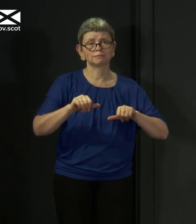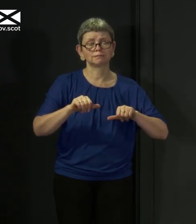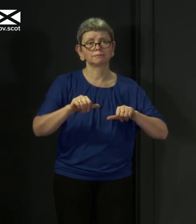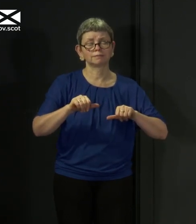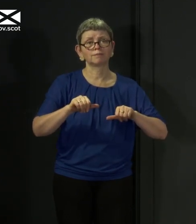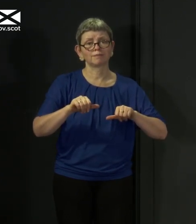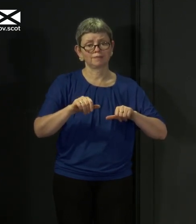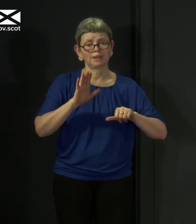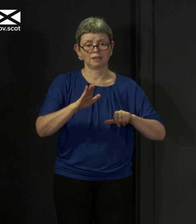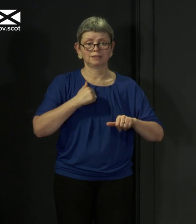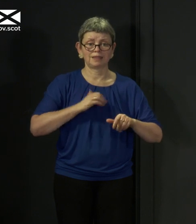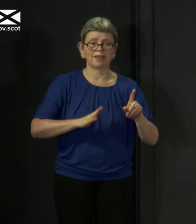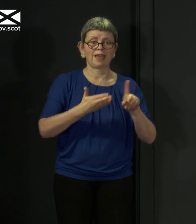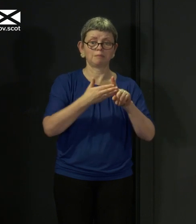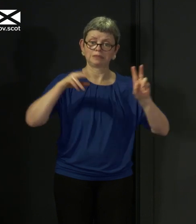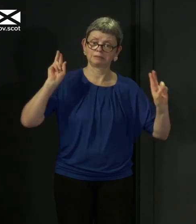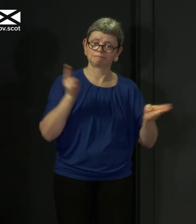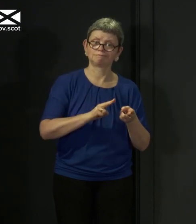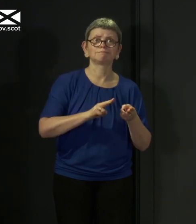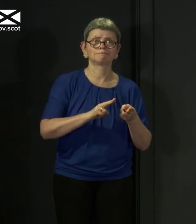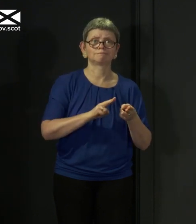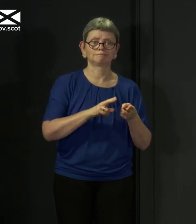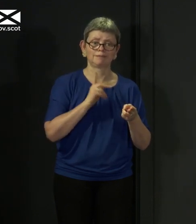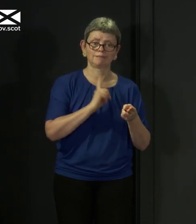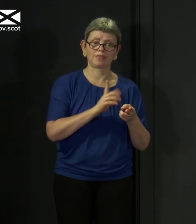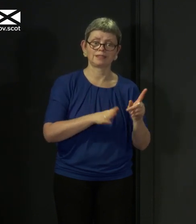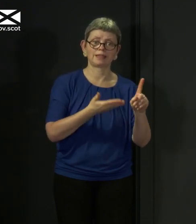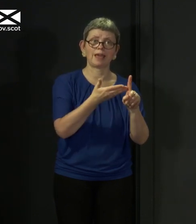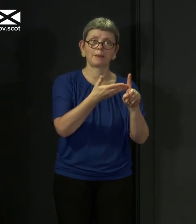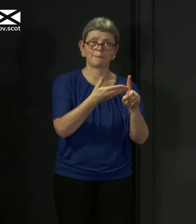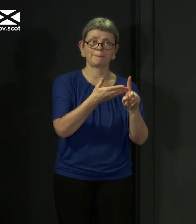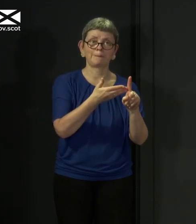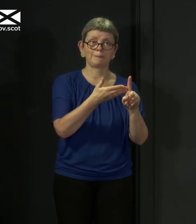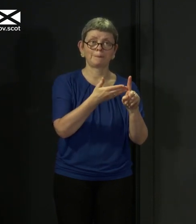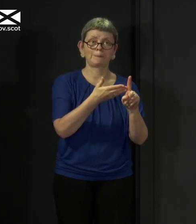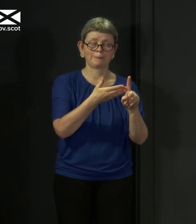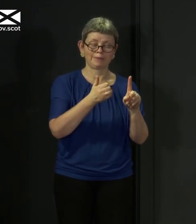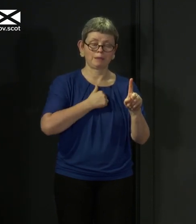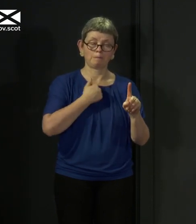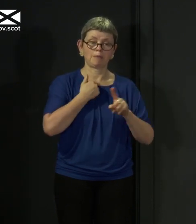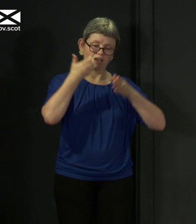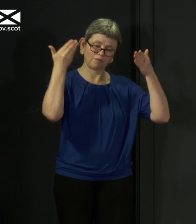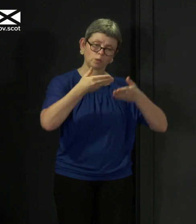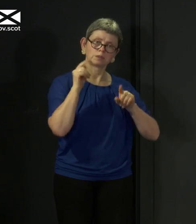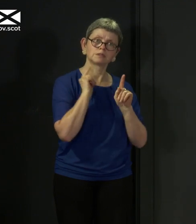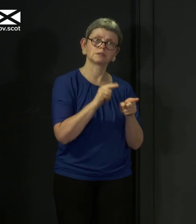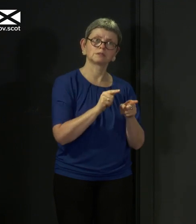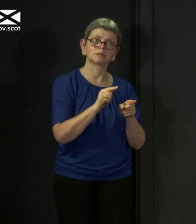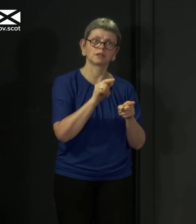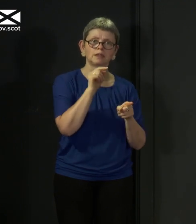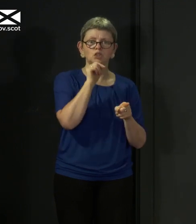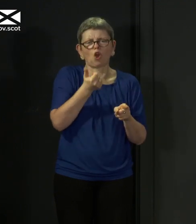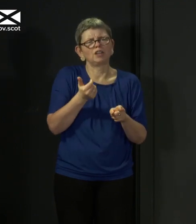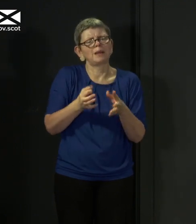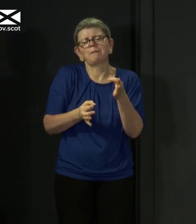we have to. That is why whatever it takes to get this virus down, that's what we should be focused on and not this normal